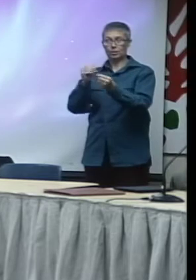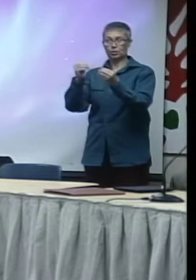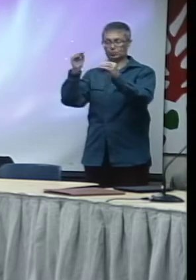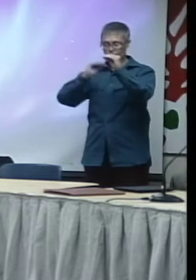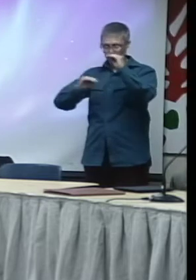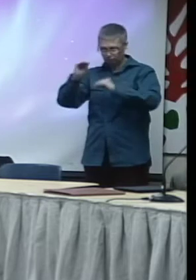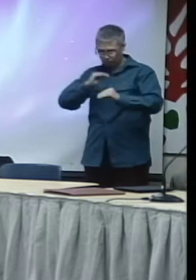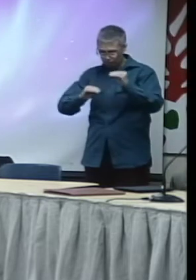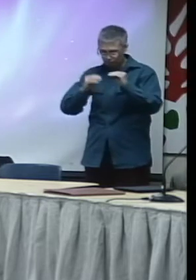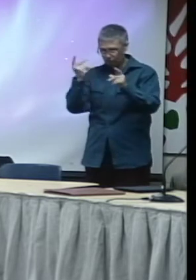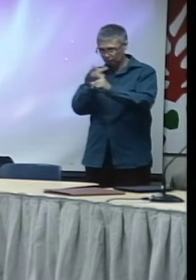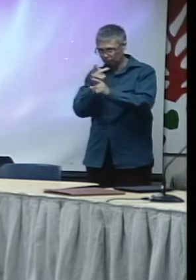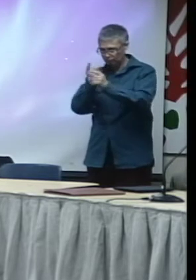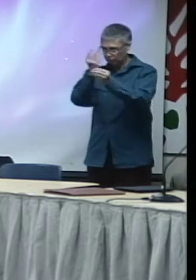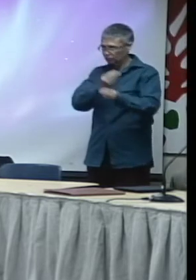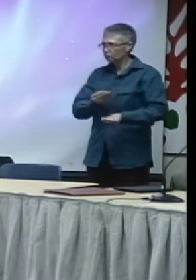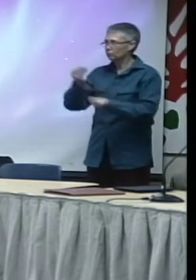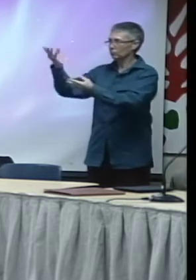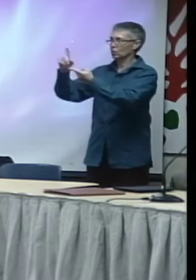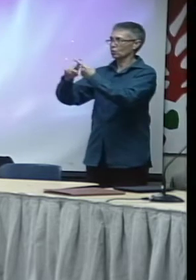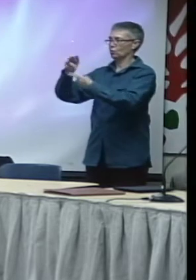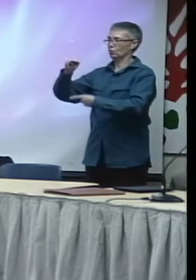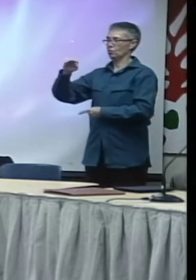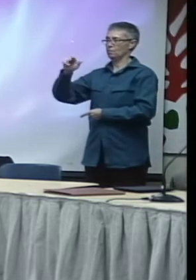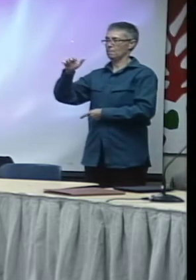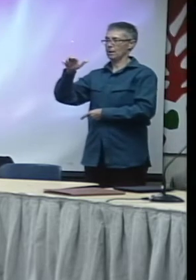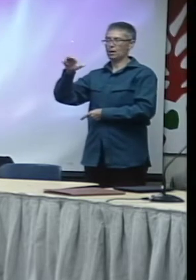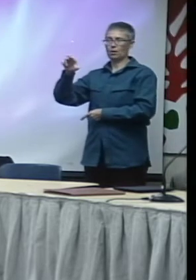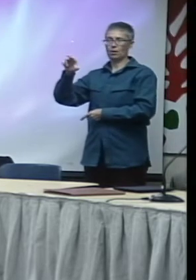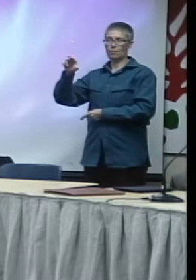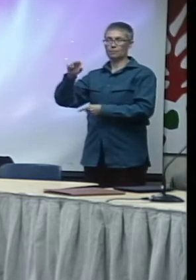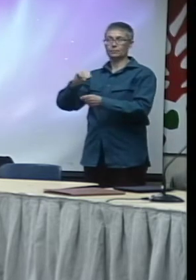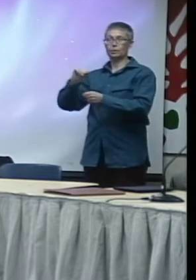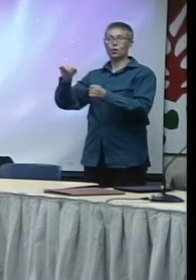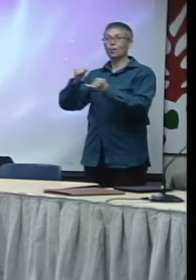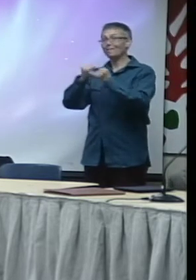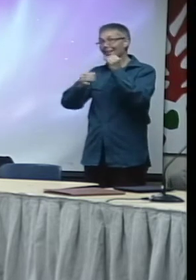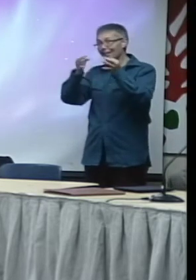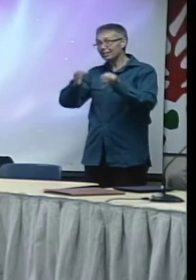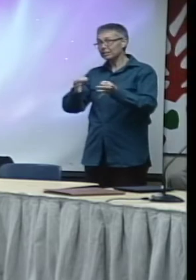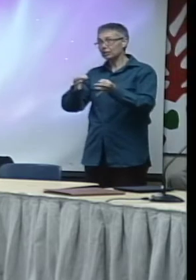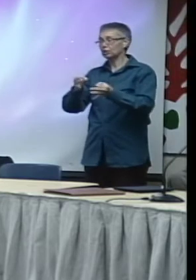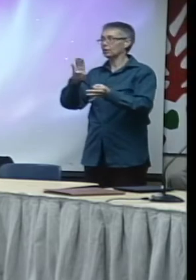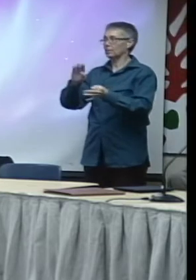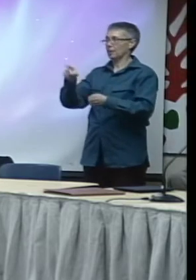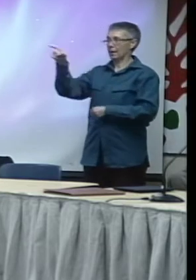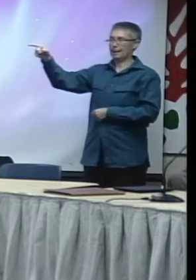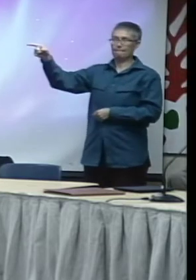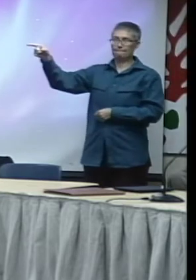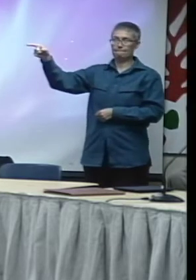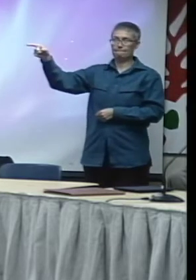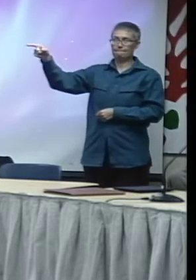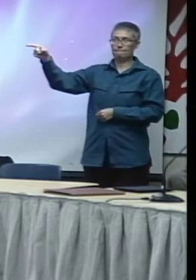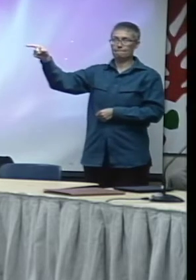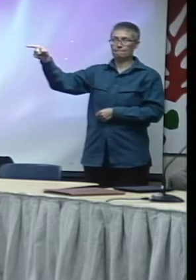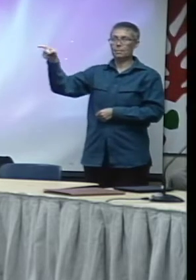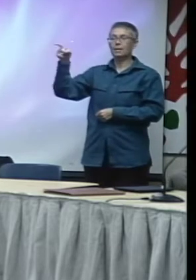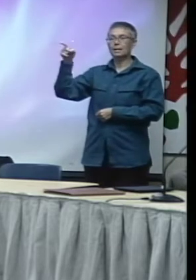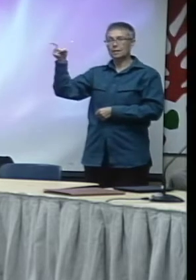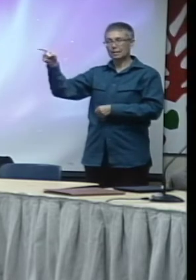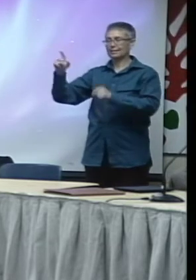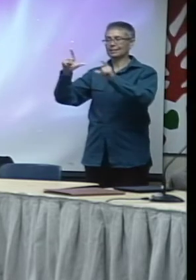And the final licensing decisions must be made by the Mayor, acting as the license issuing authority